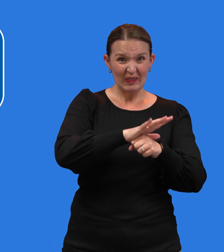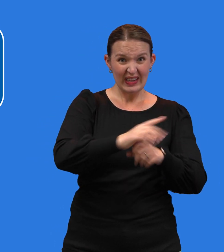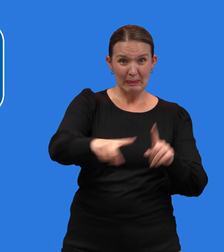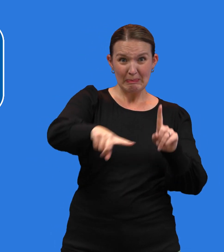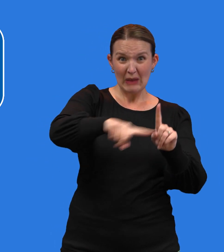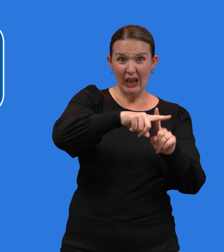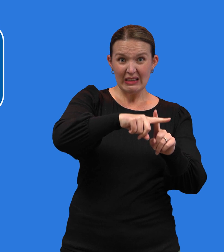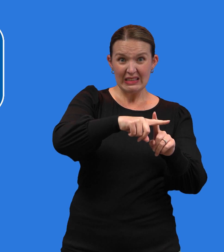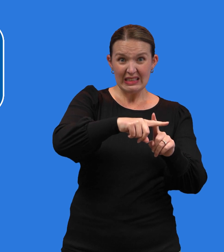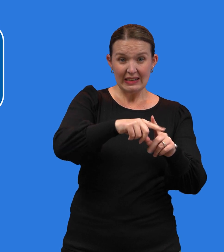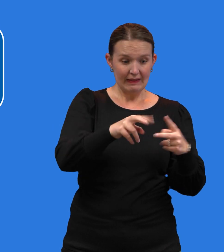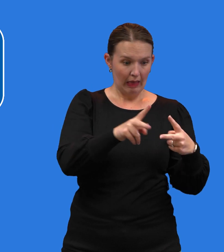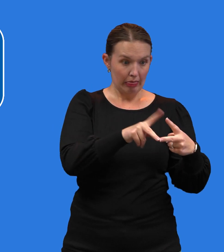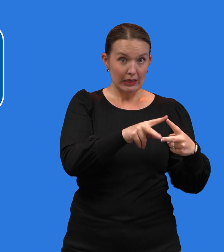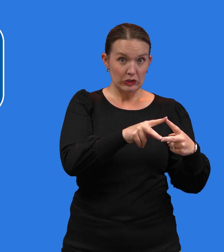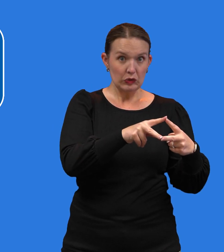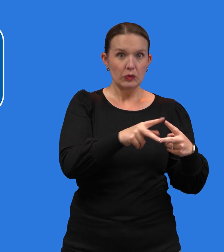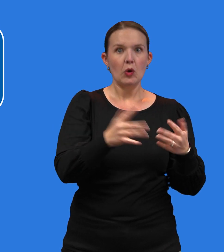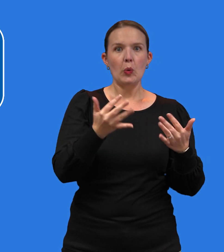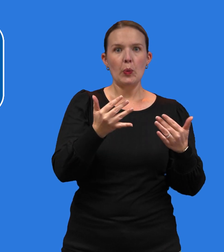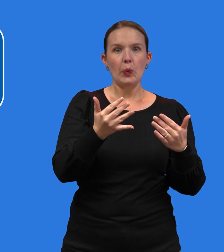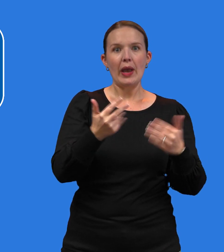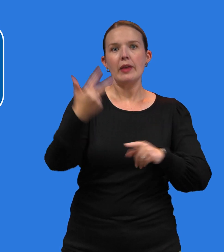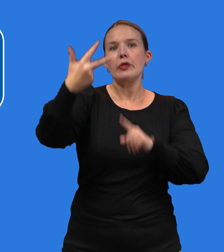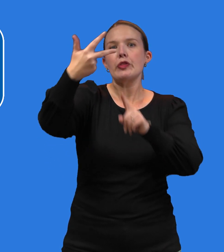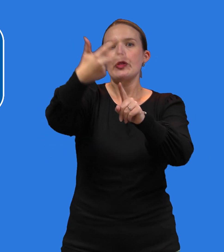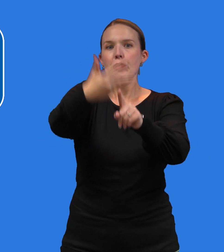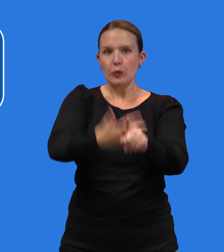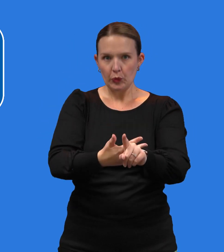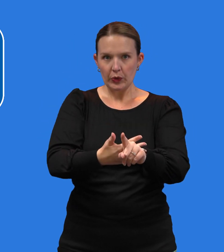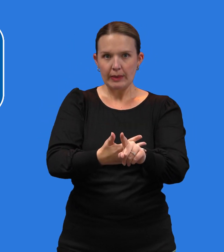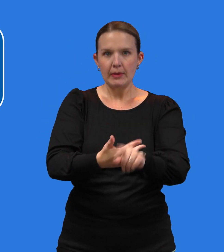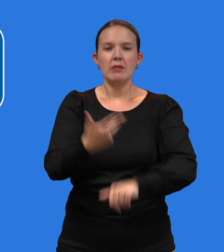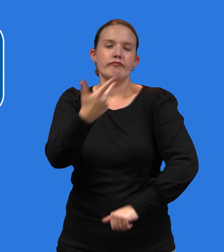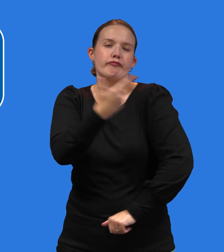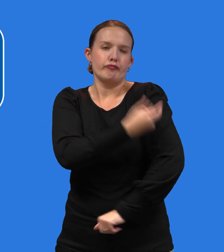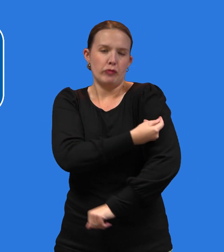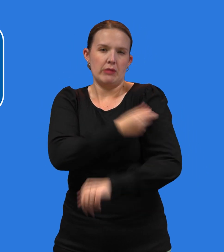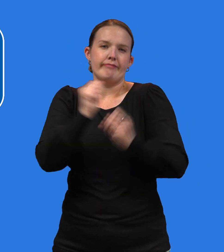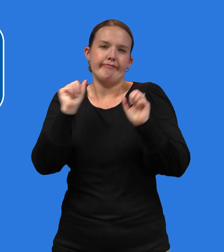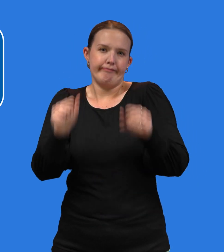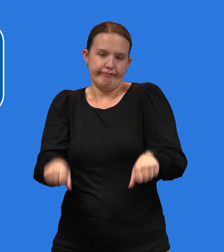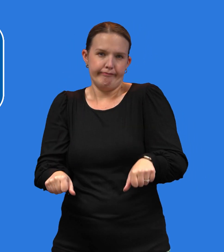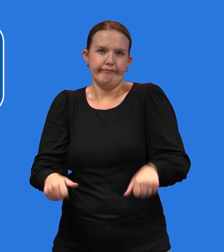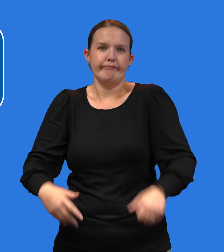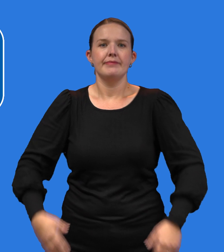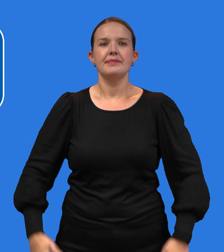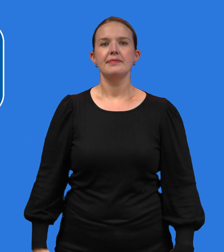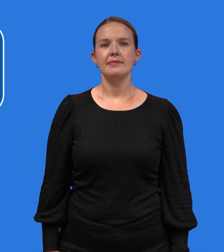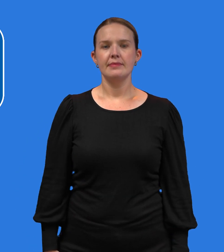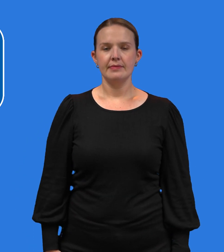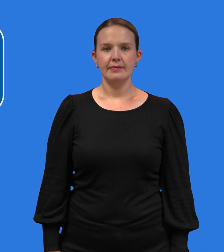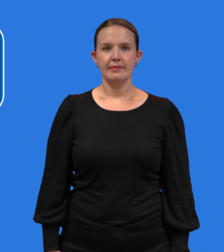three months after their symptoms started or three months after they tested positive.